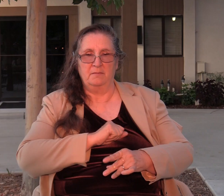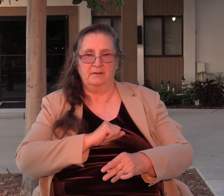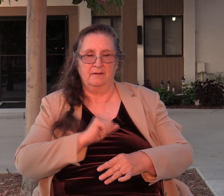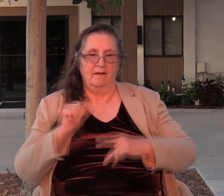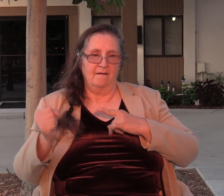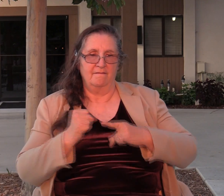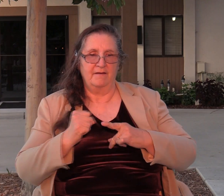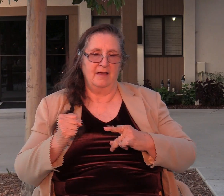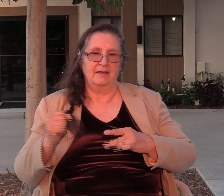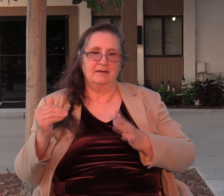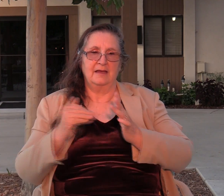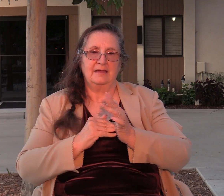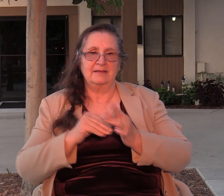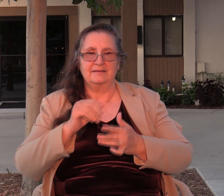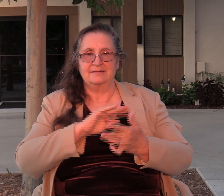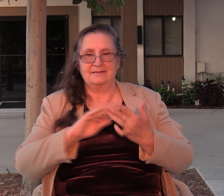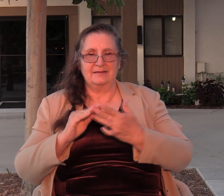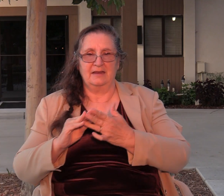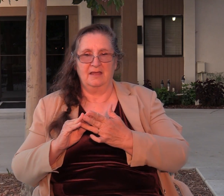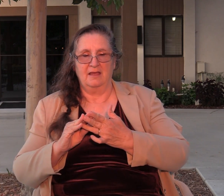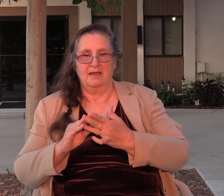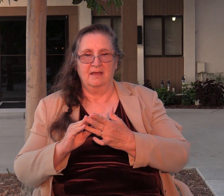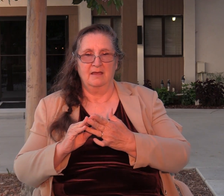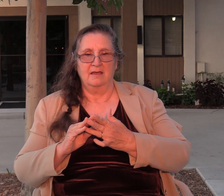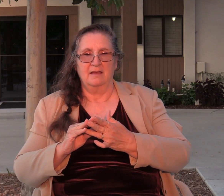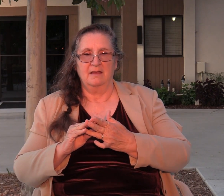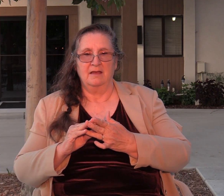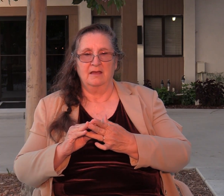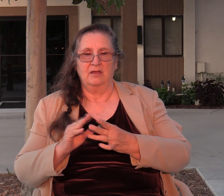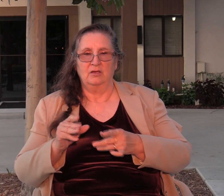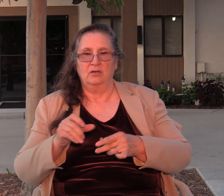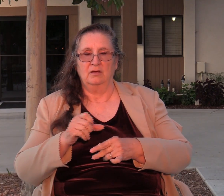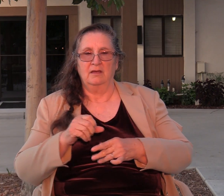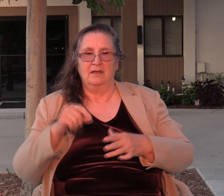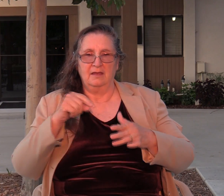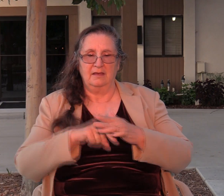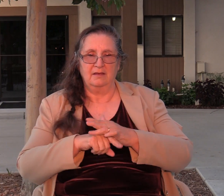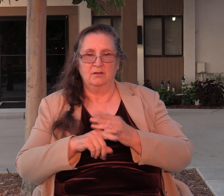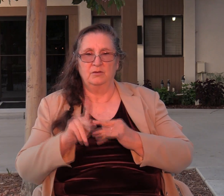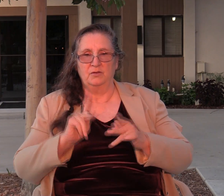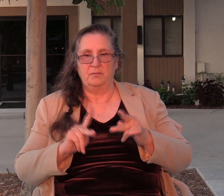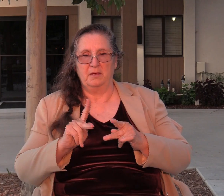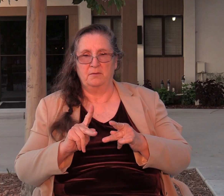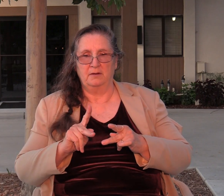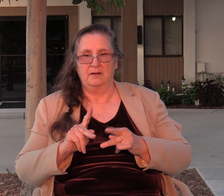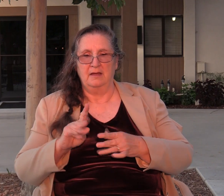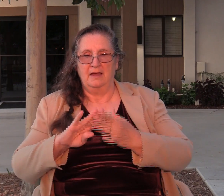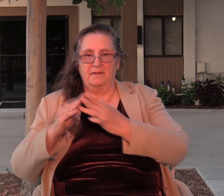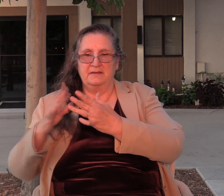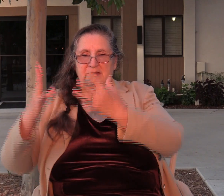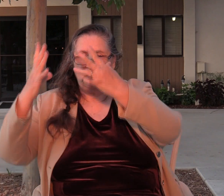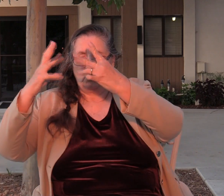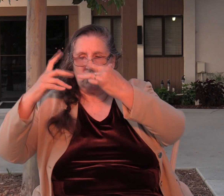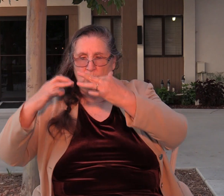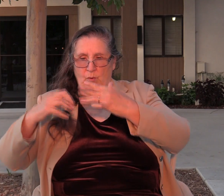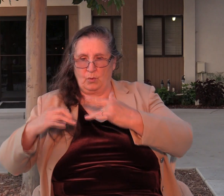He took the city and he killed the people who were in it and he demolished the city and sowed it with salt.